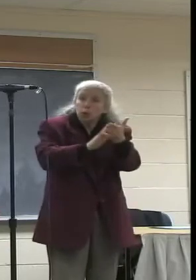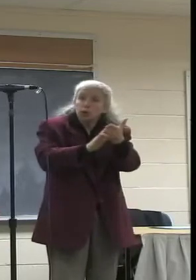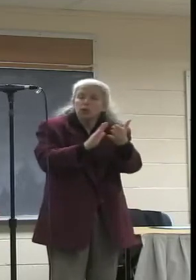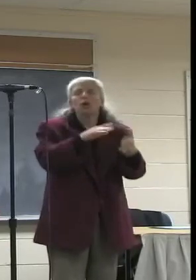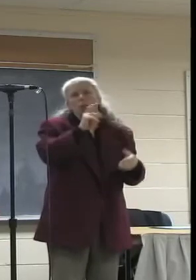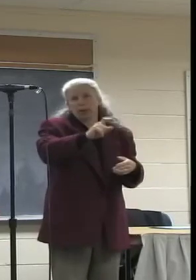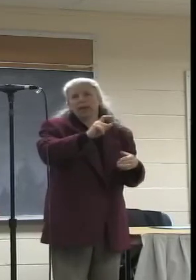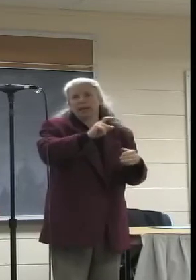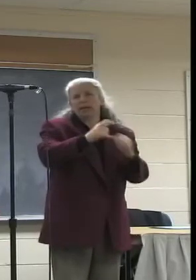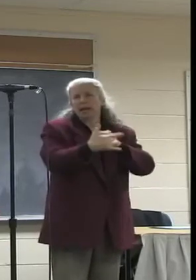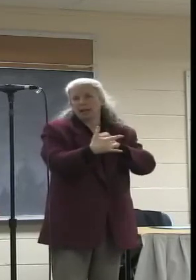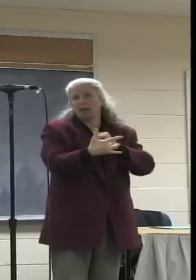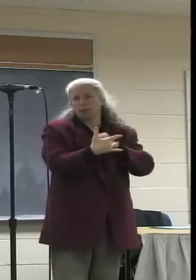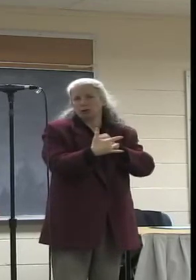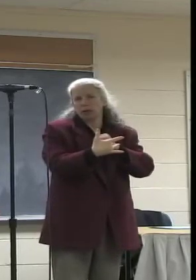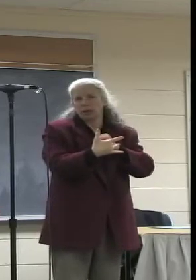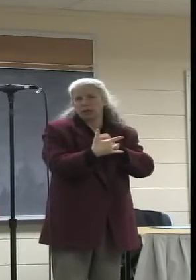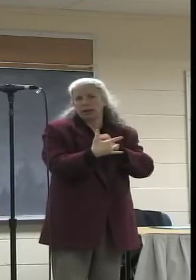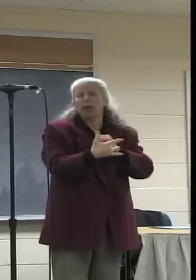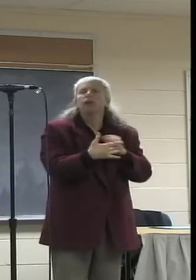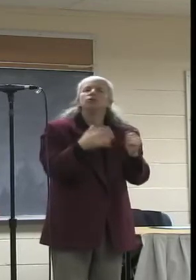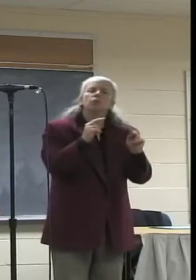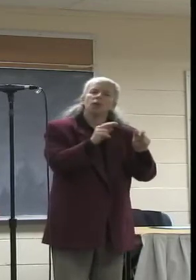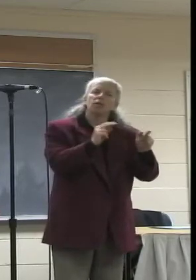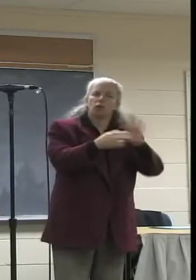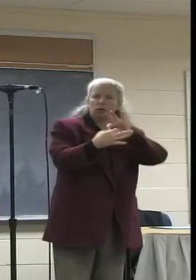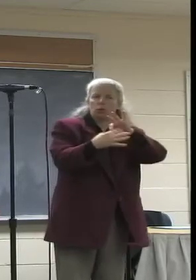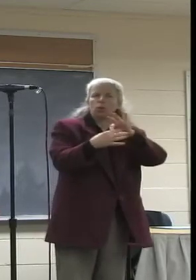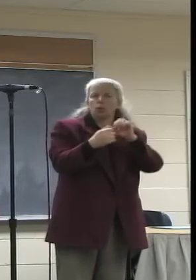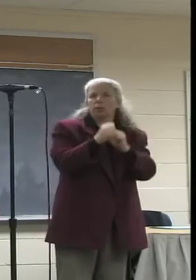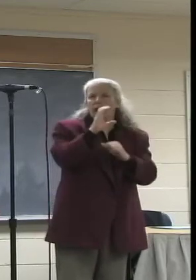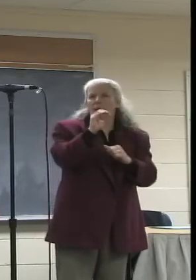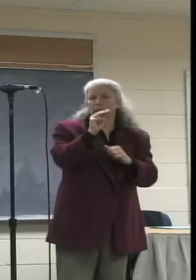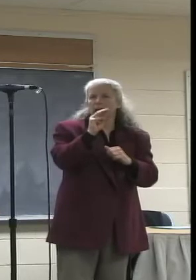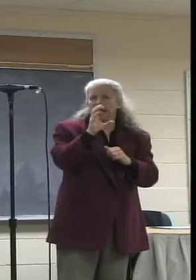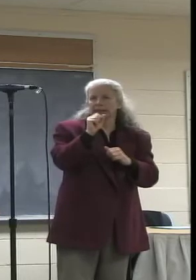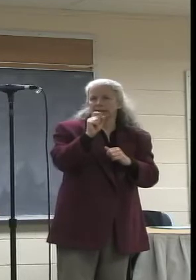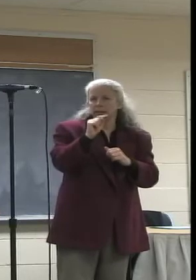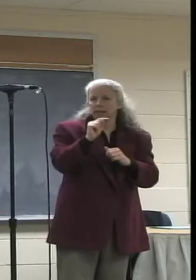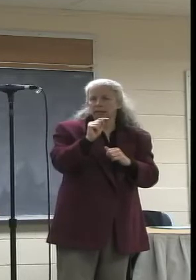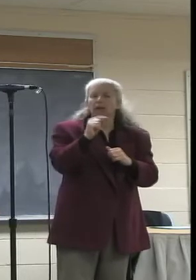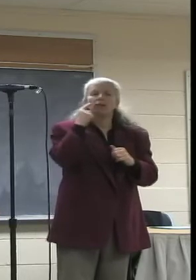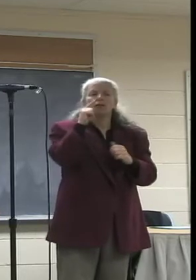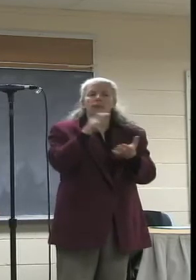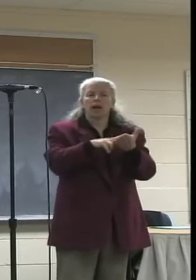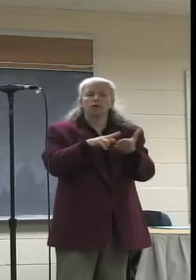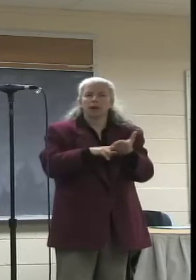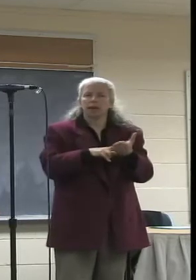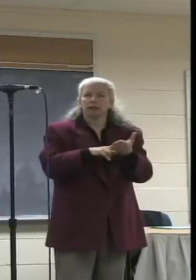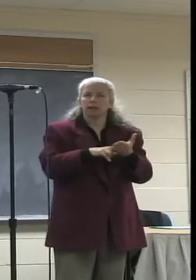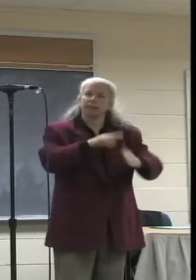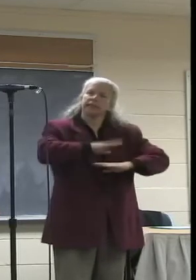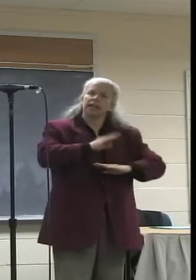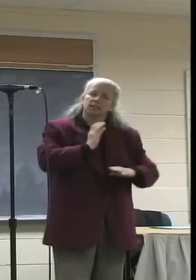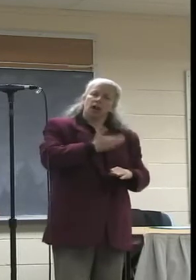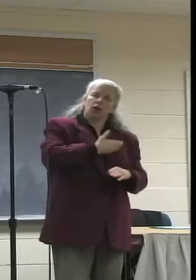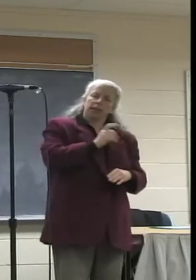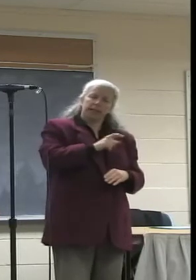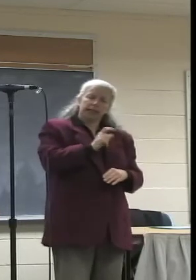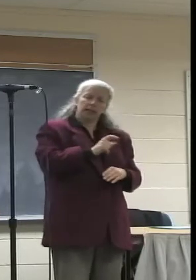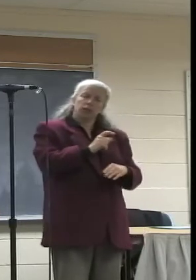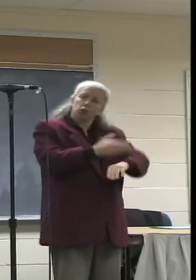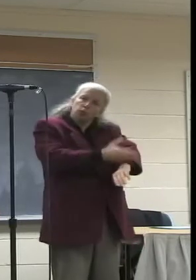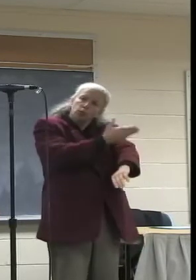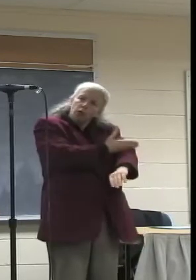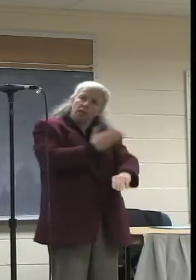technologies. We look forward to working with Comcast on our contract, which will address our needs for improving and expanding